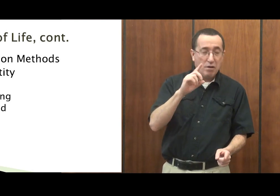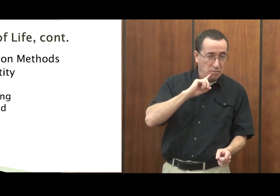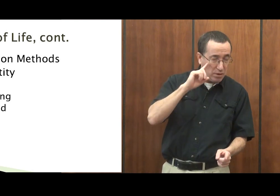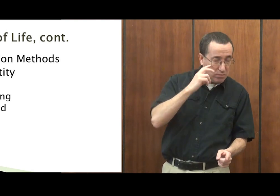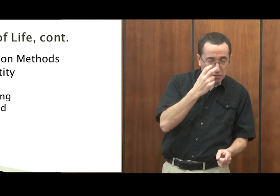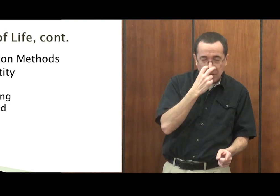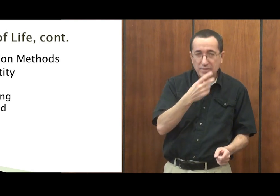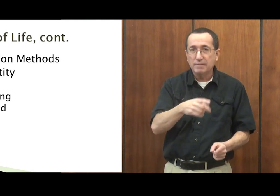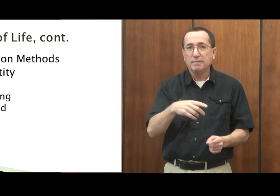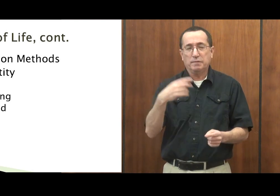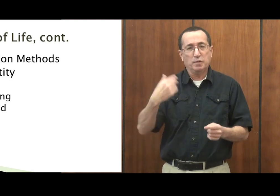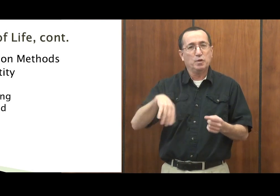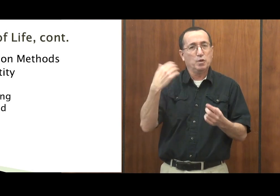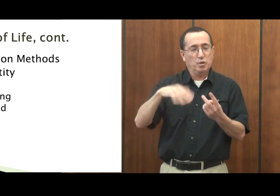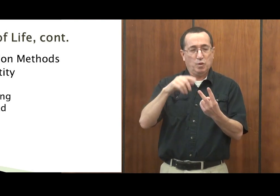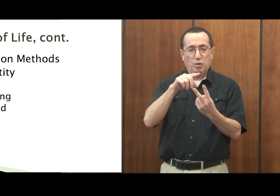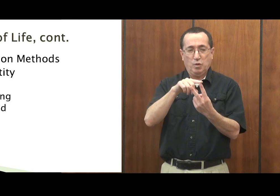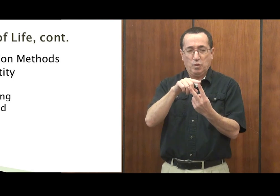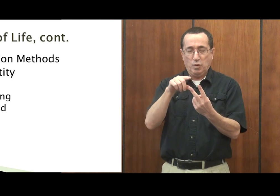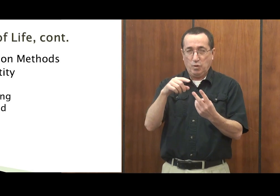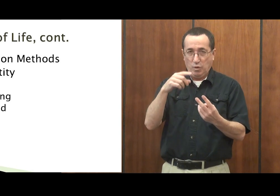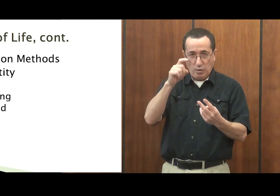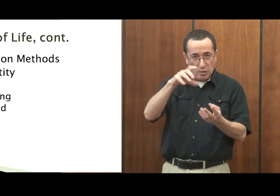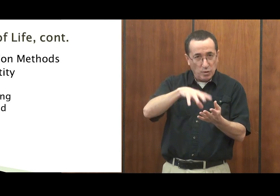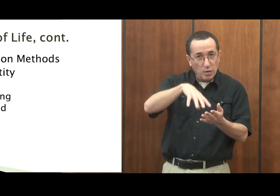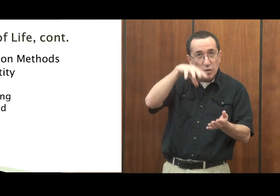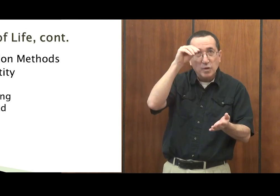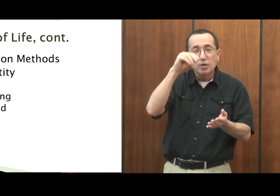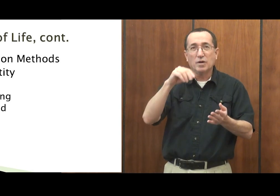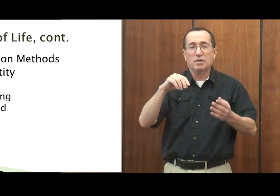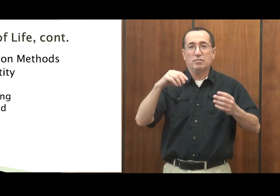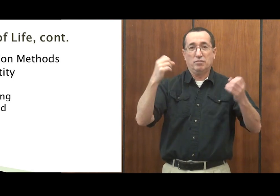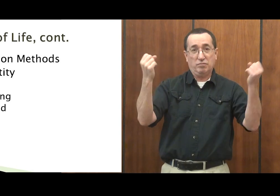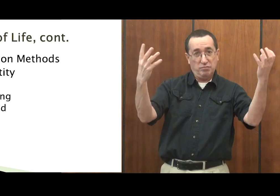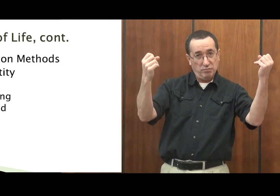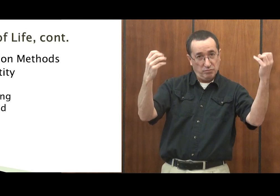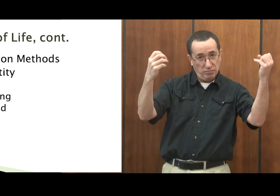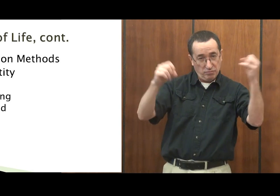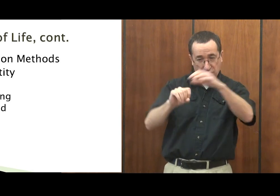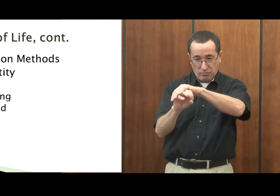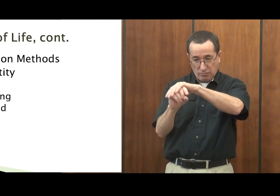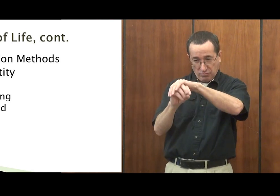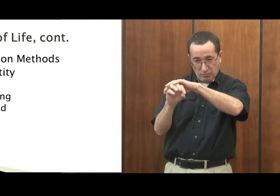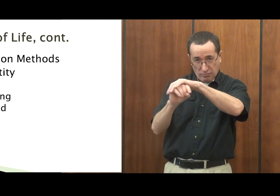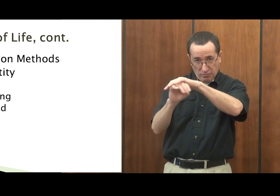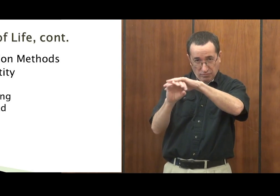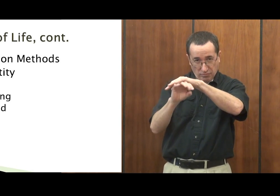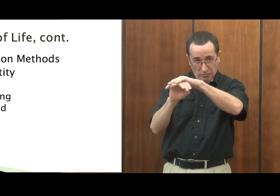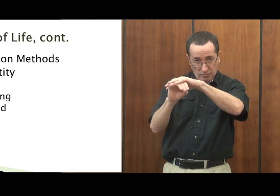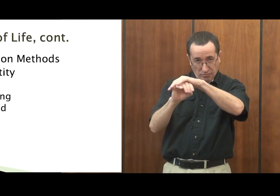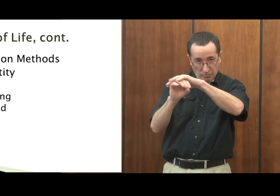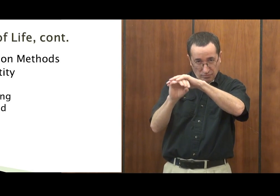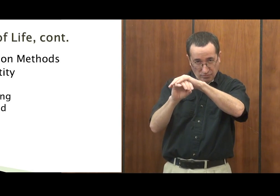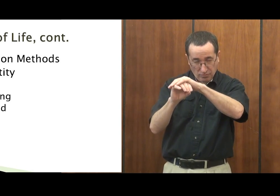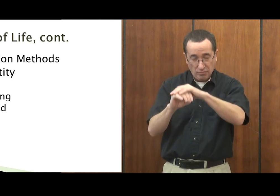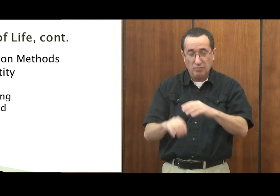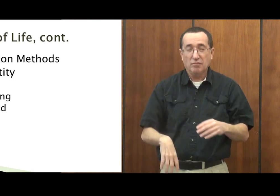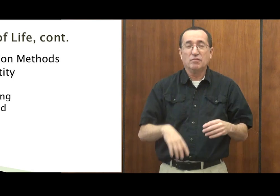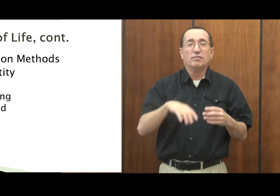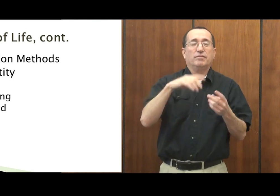and blind, there's a lot to learn. You have to learn sign language and learn it tactically. Kind of